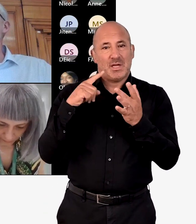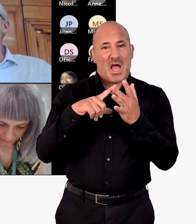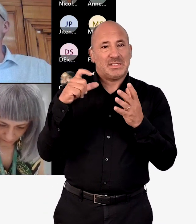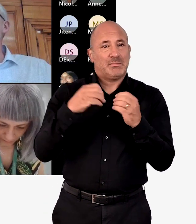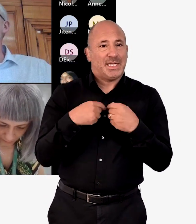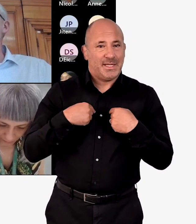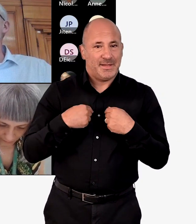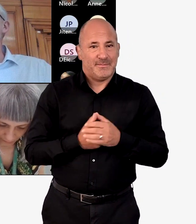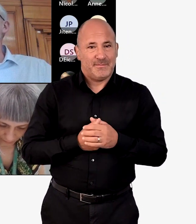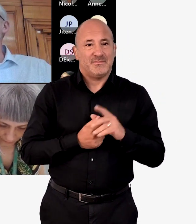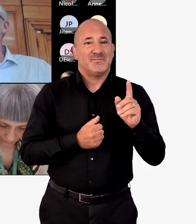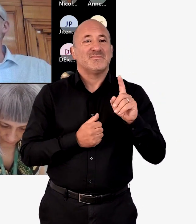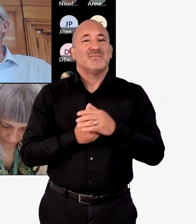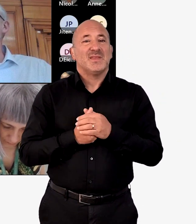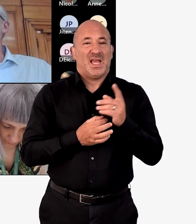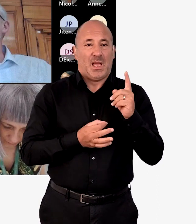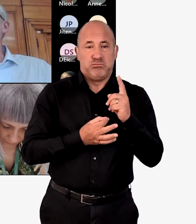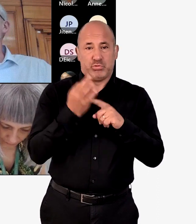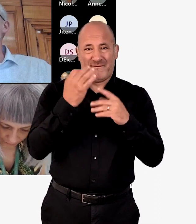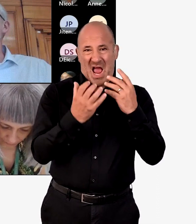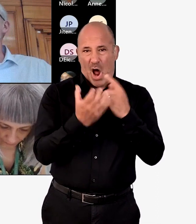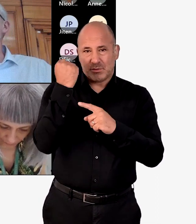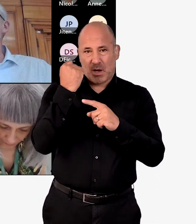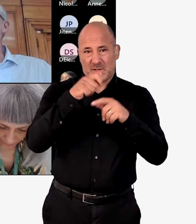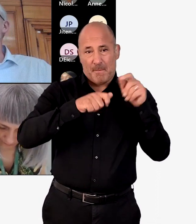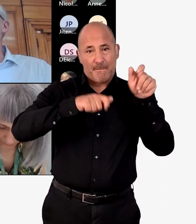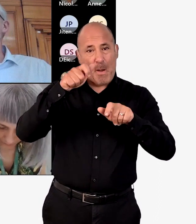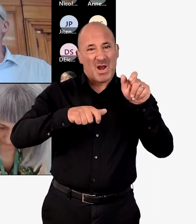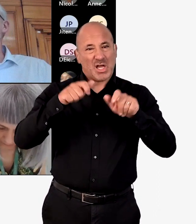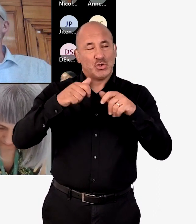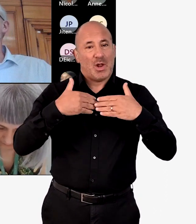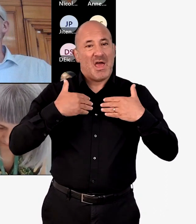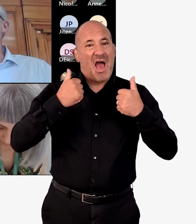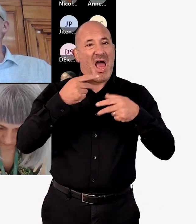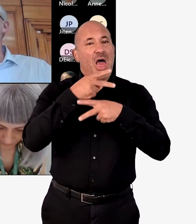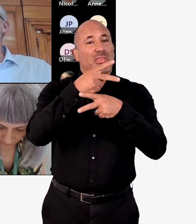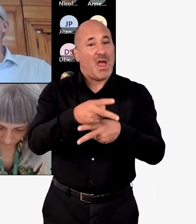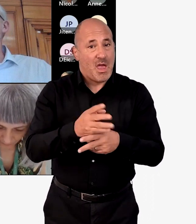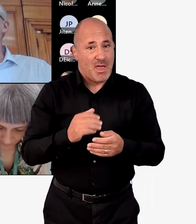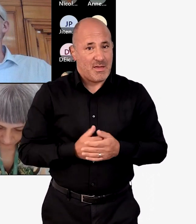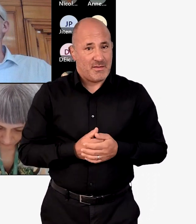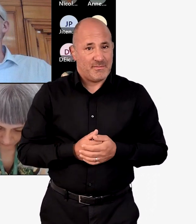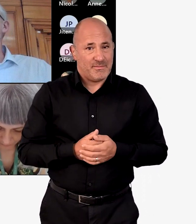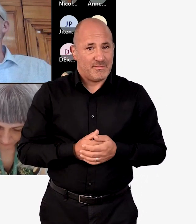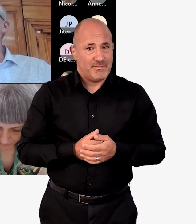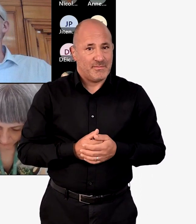our job is we've got four key statutory duties as an ICB to improve